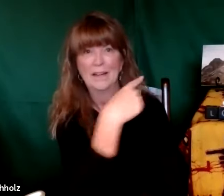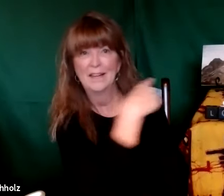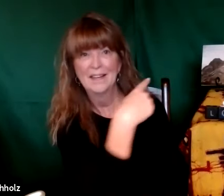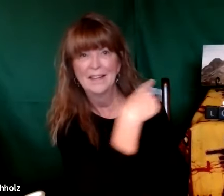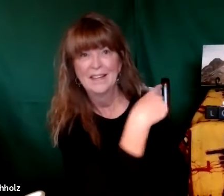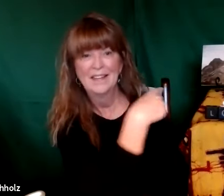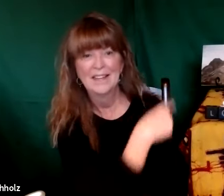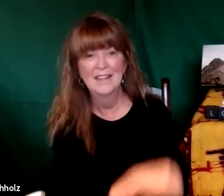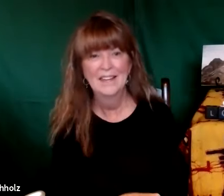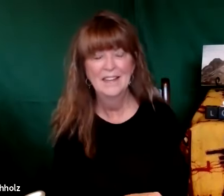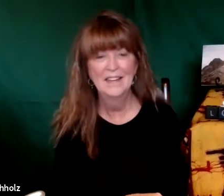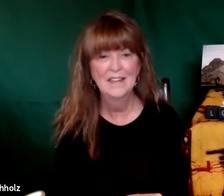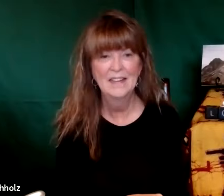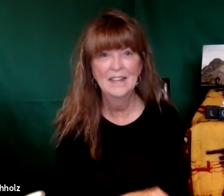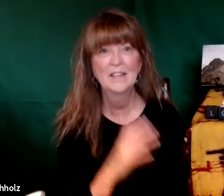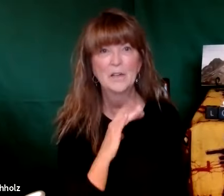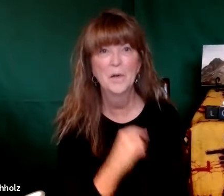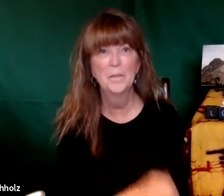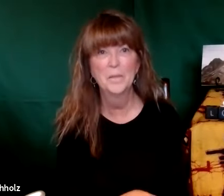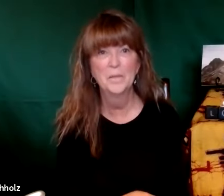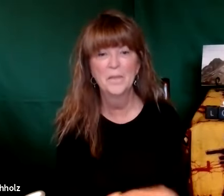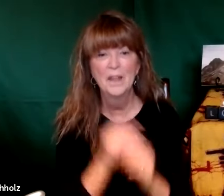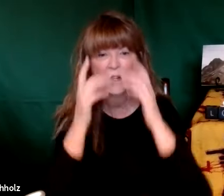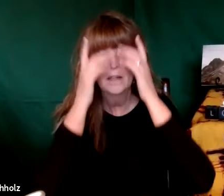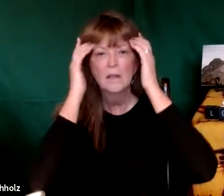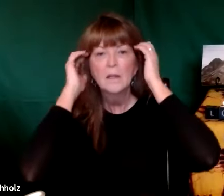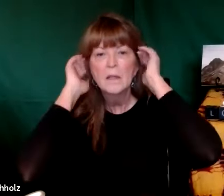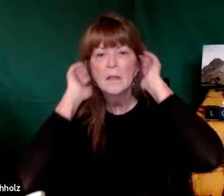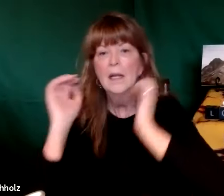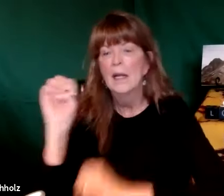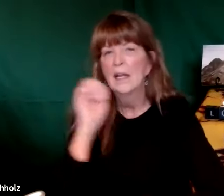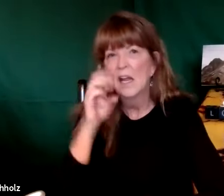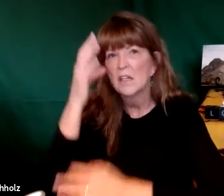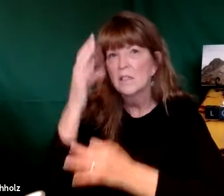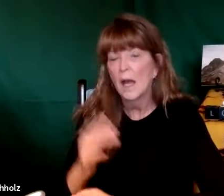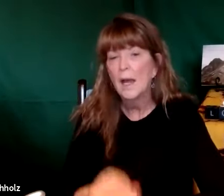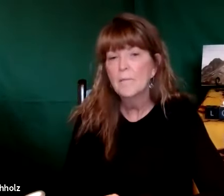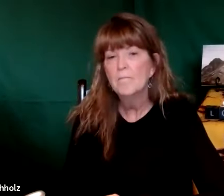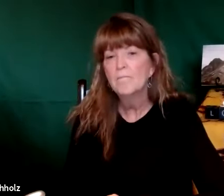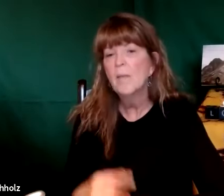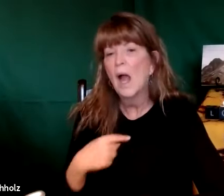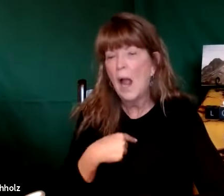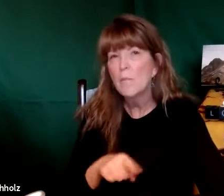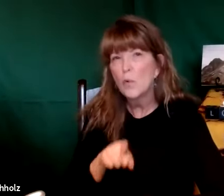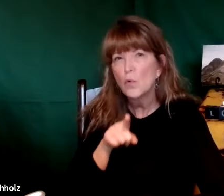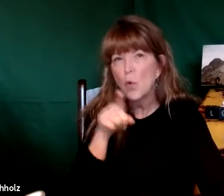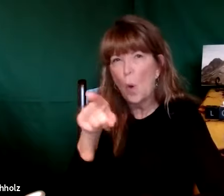and when God passed by that's the mountain where this happened isn't that awesome anyway Elijah decided